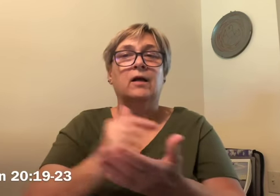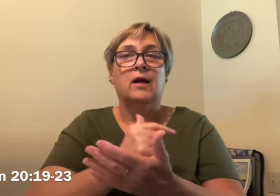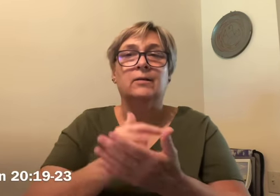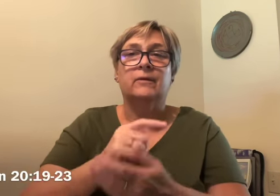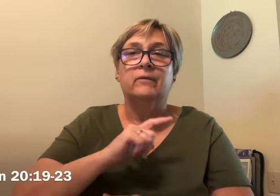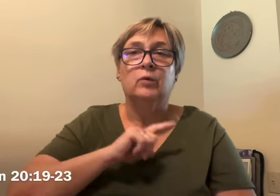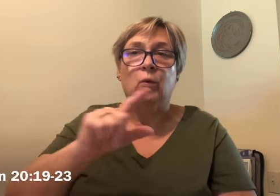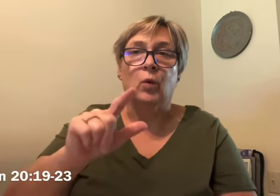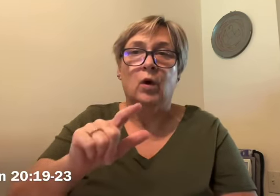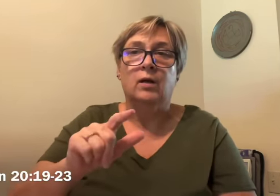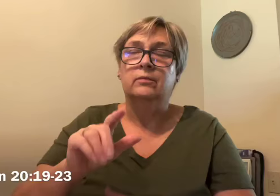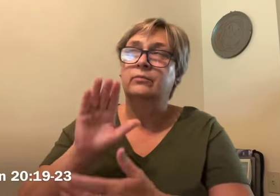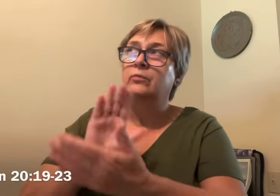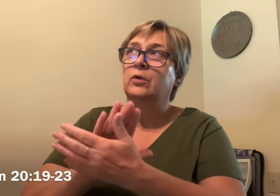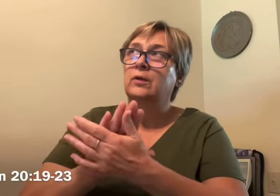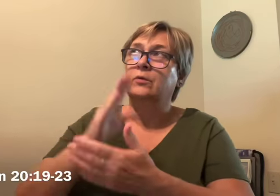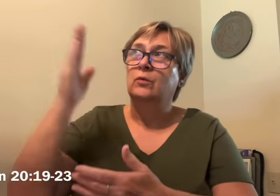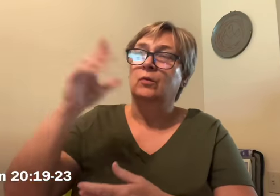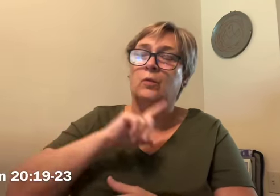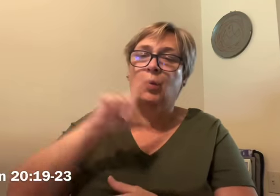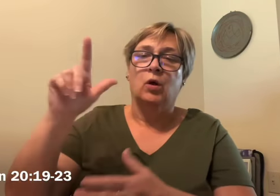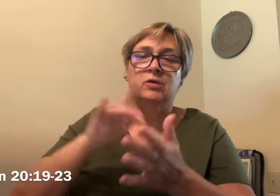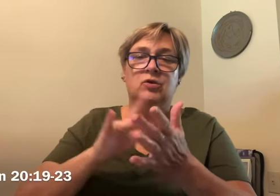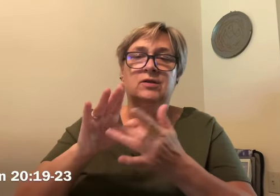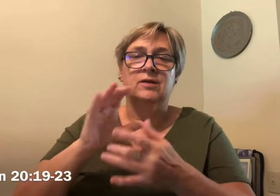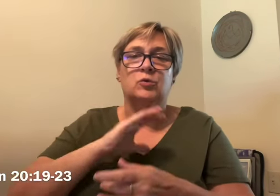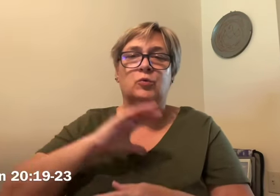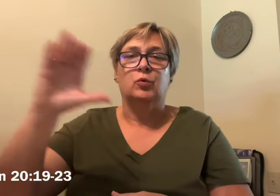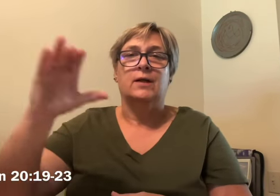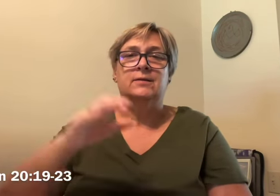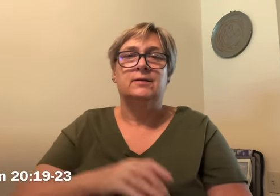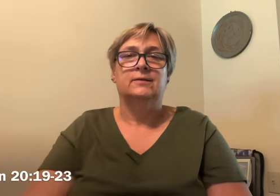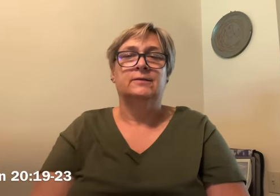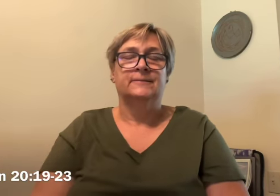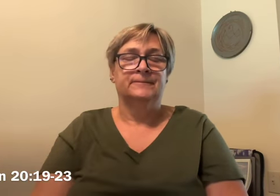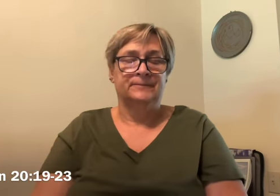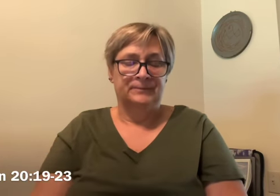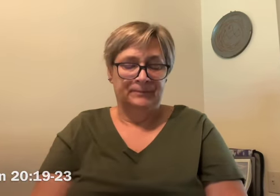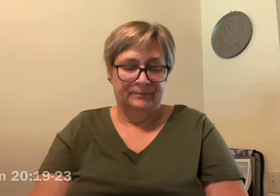the gospel of the Lord praise to you Lord Jesus Christ you